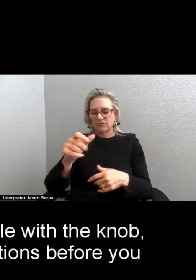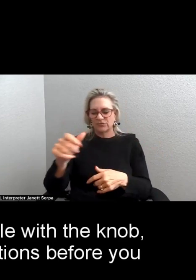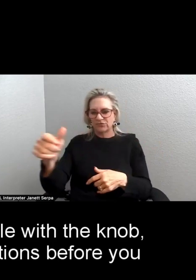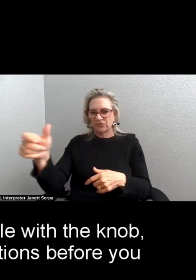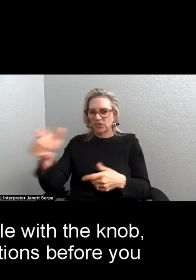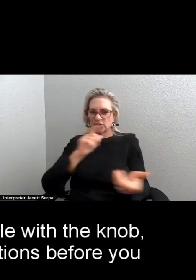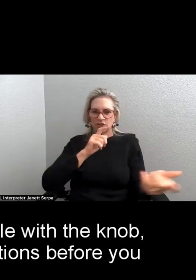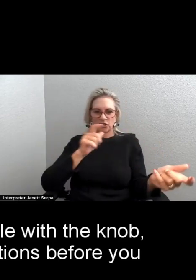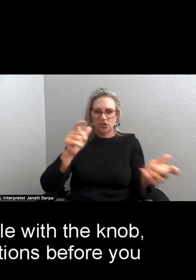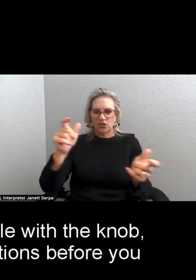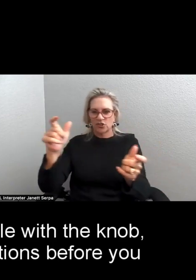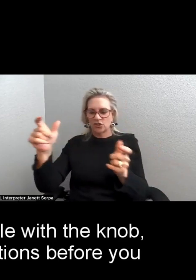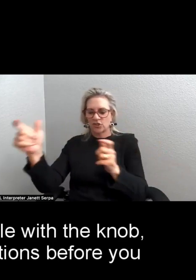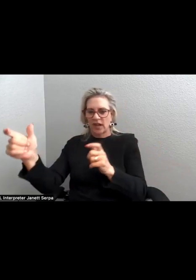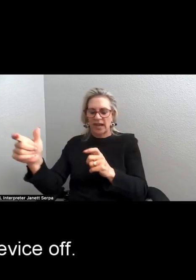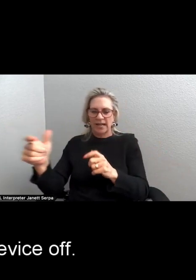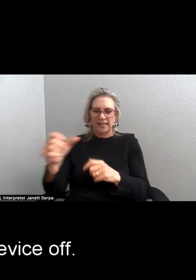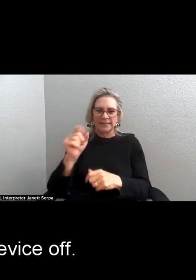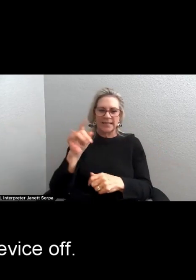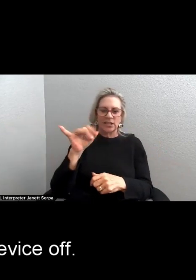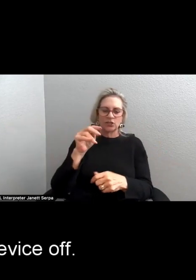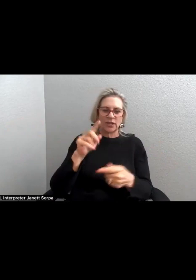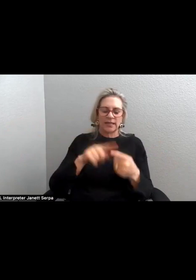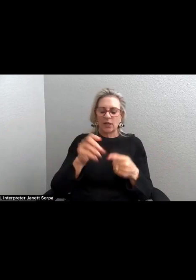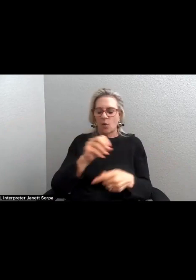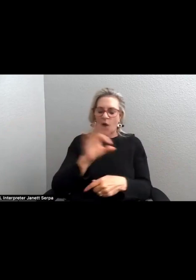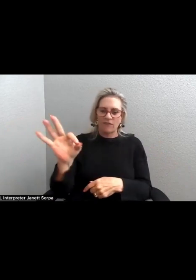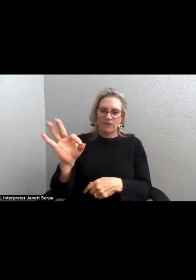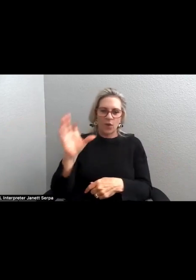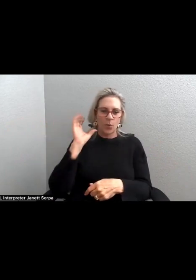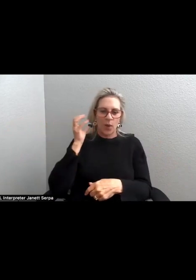five stations before you turn the device off.